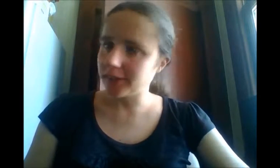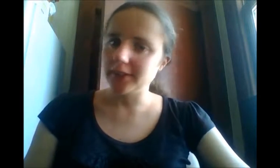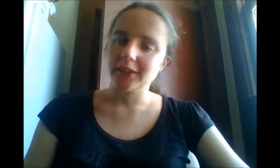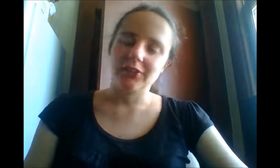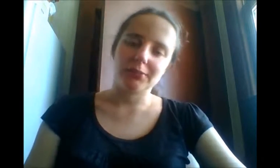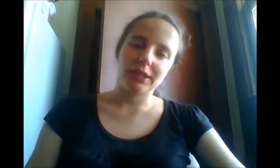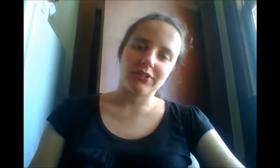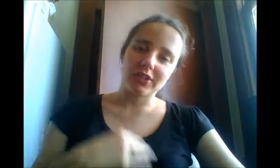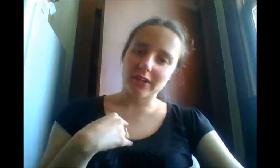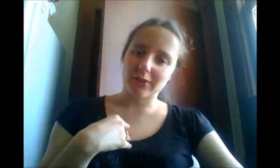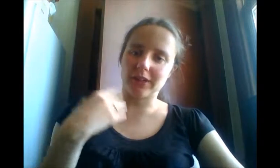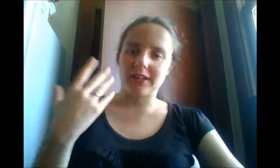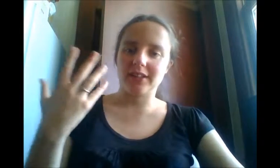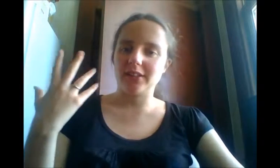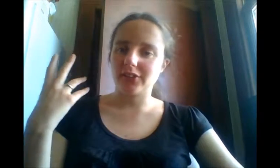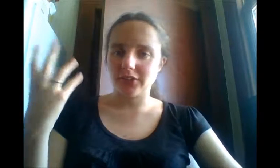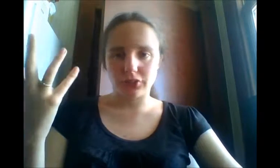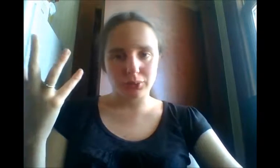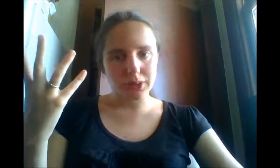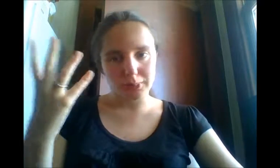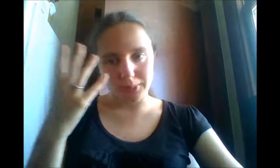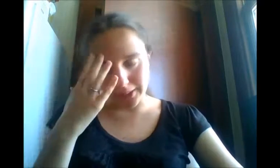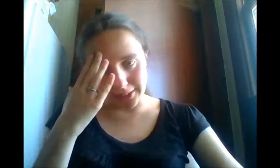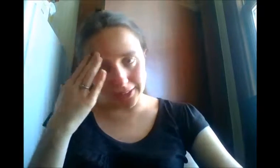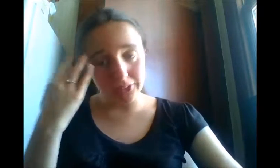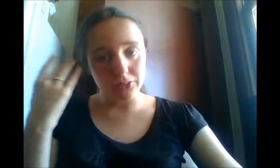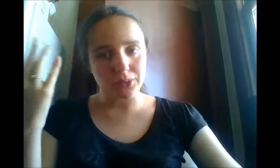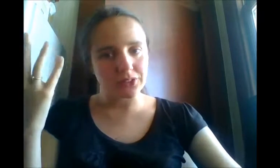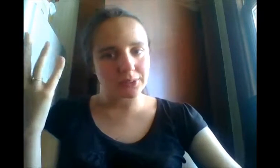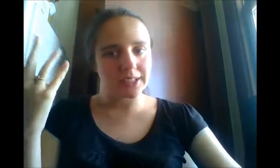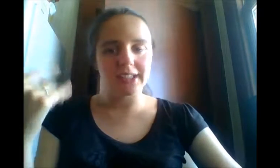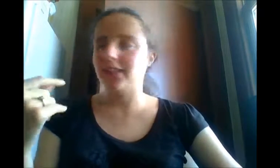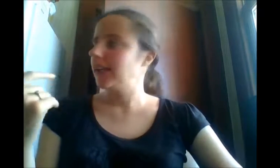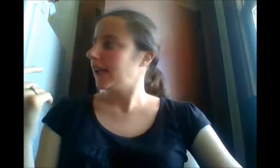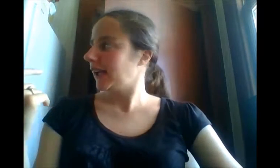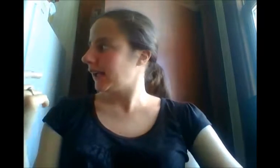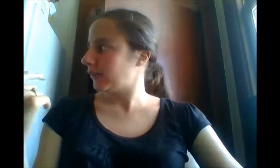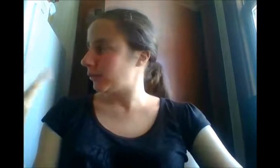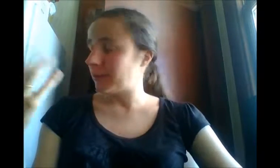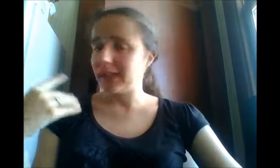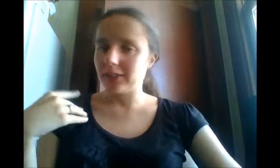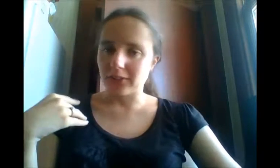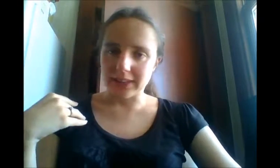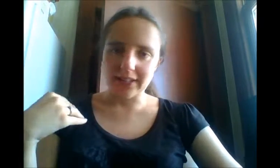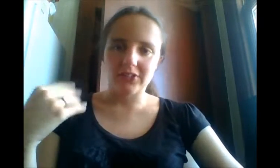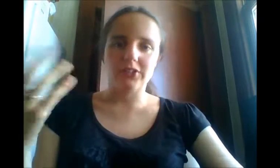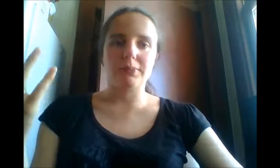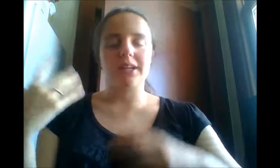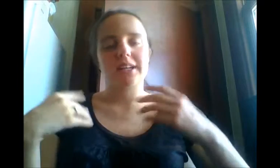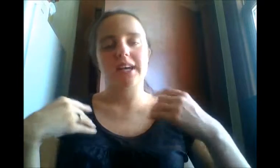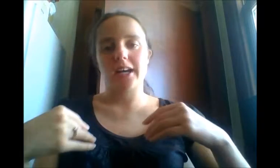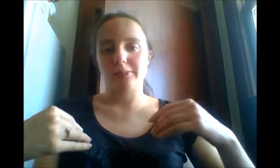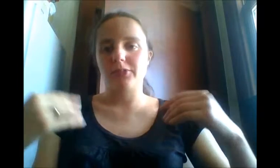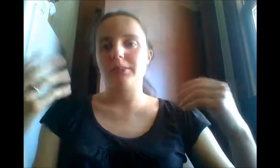to myself that it is enjoyable, and I enjoy doing it. And for me, it relaxes me, it calms me.